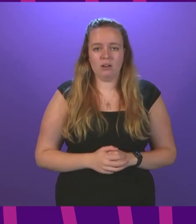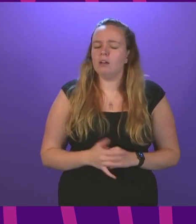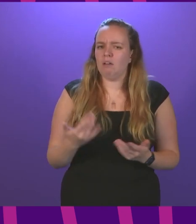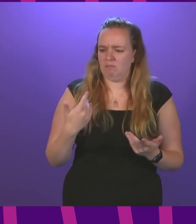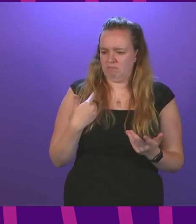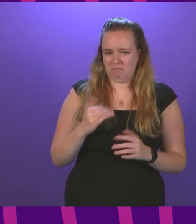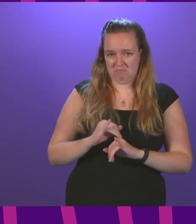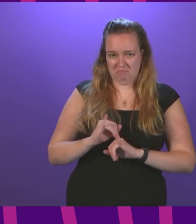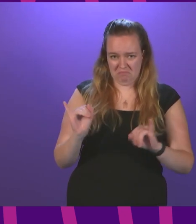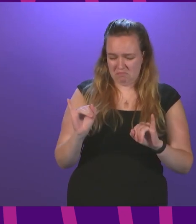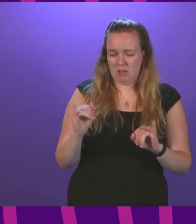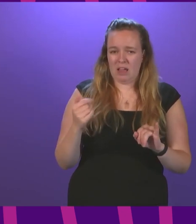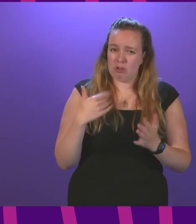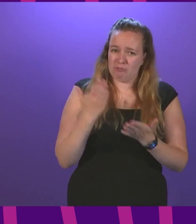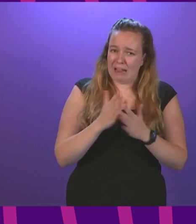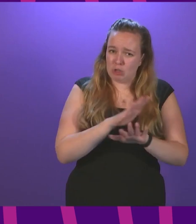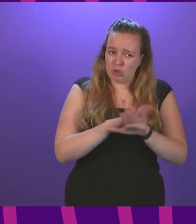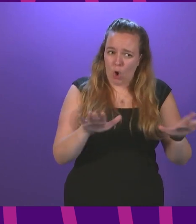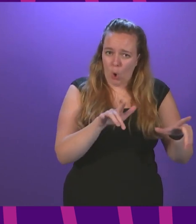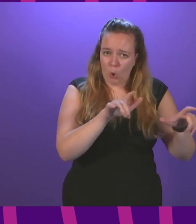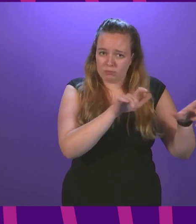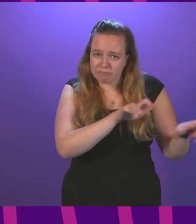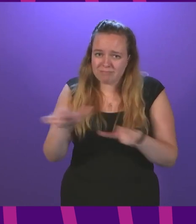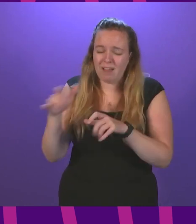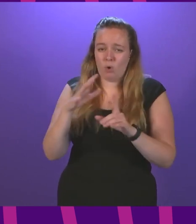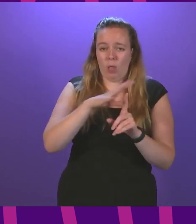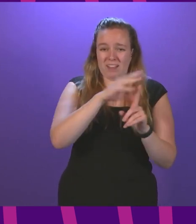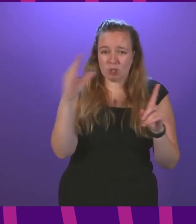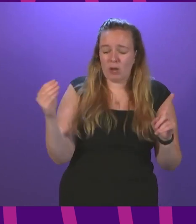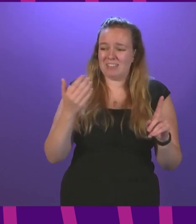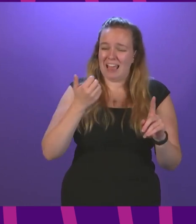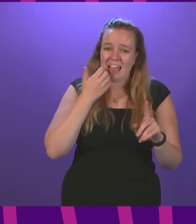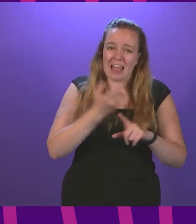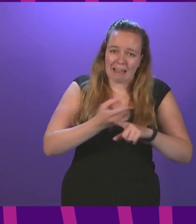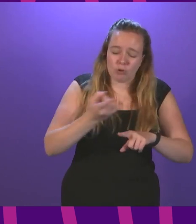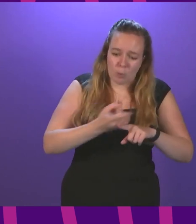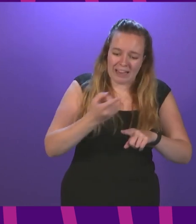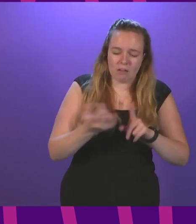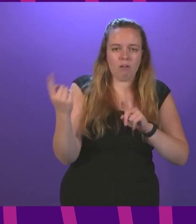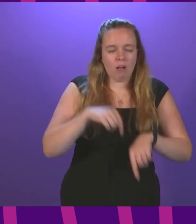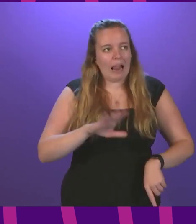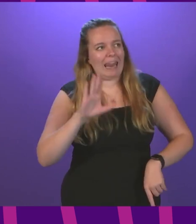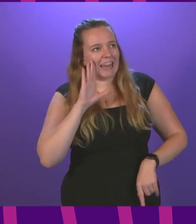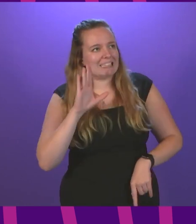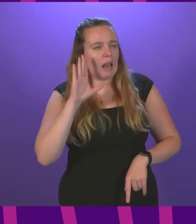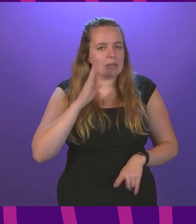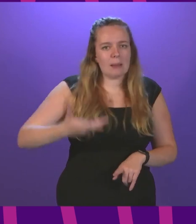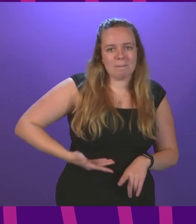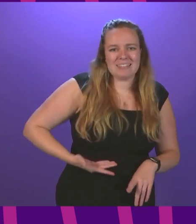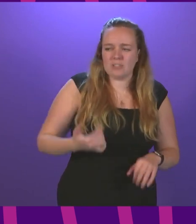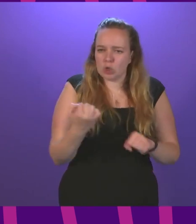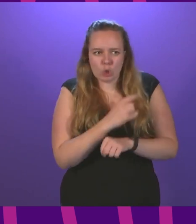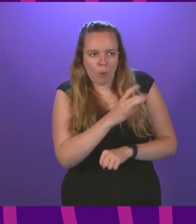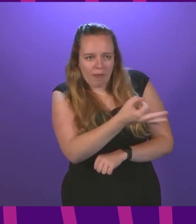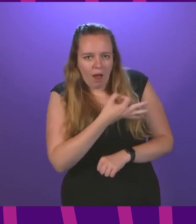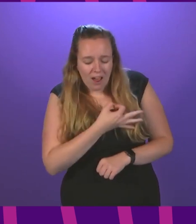I don't you know it's really not consistent or credible for the conservatives to come here week after week after week and say listen to businesses and do what they're asking and then when we do